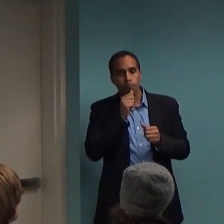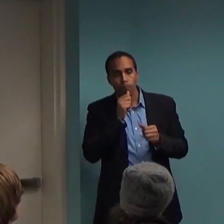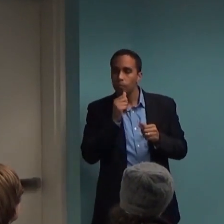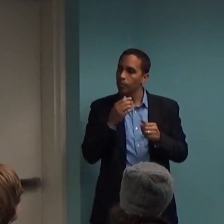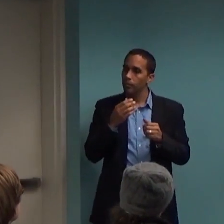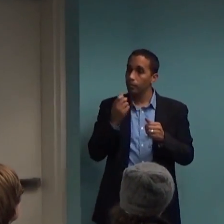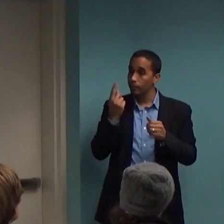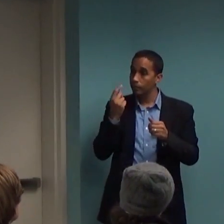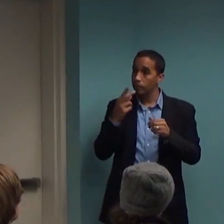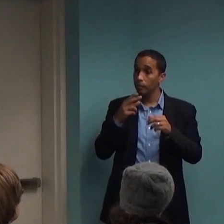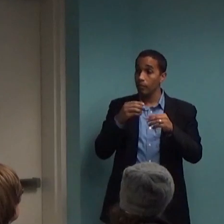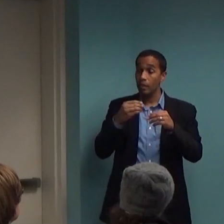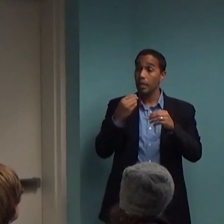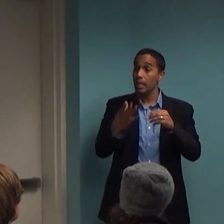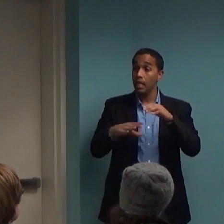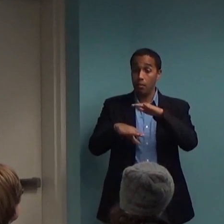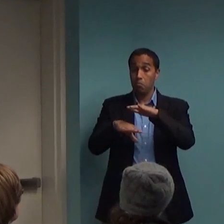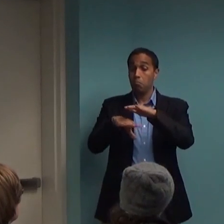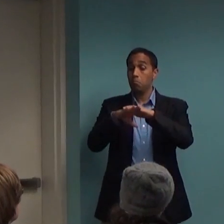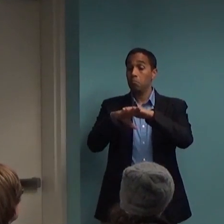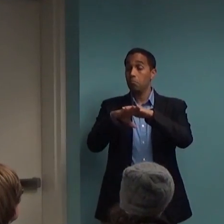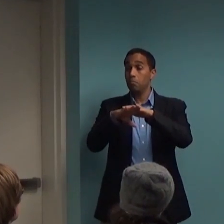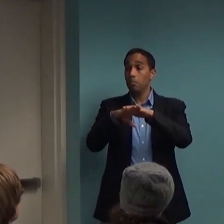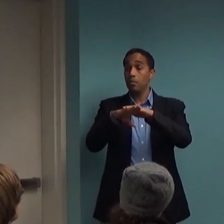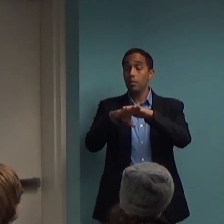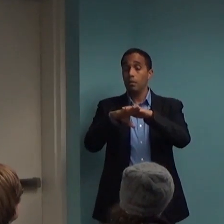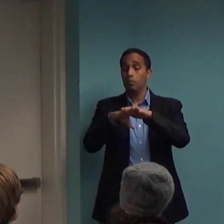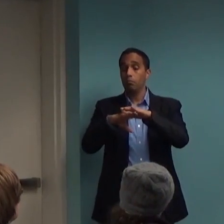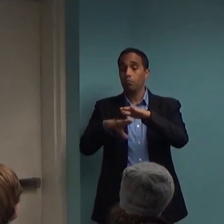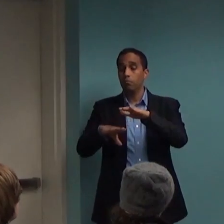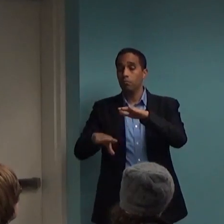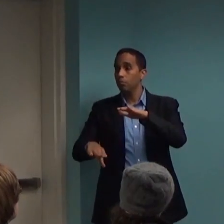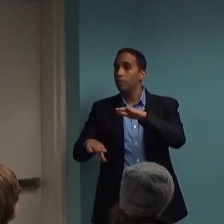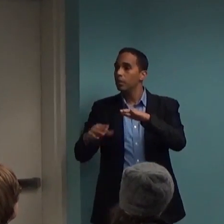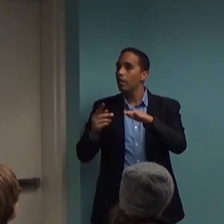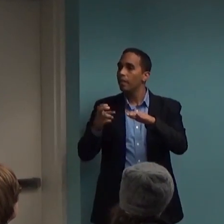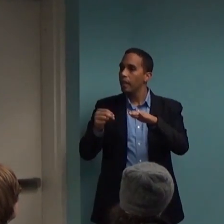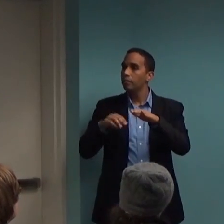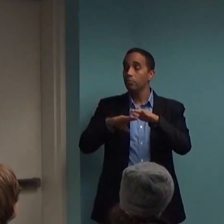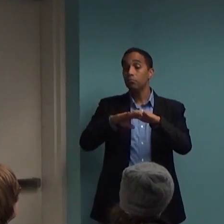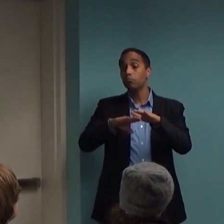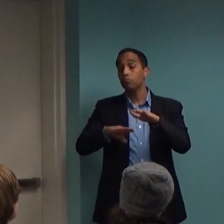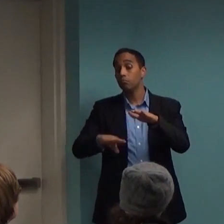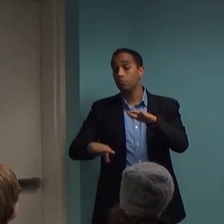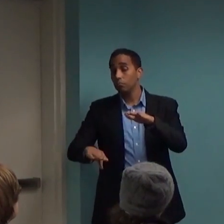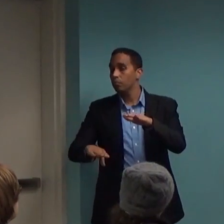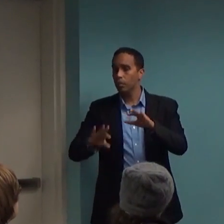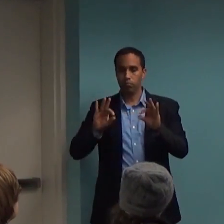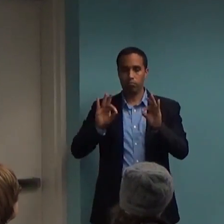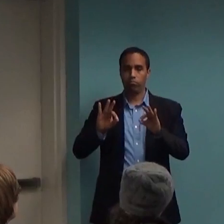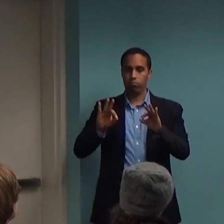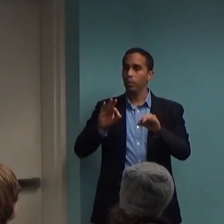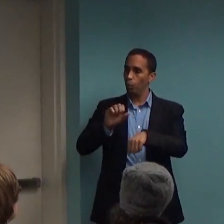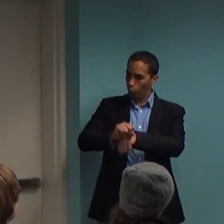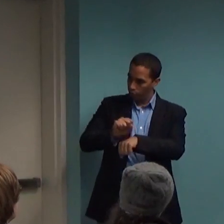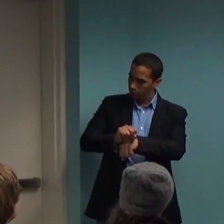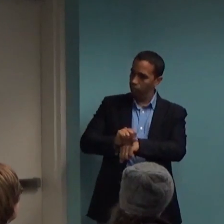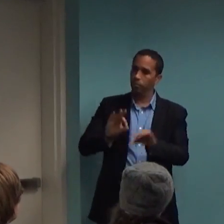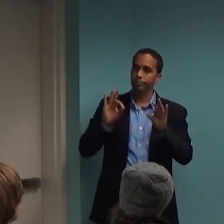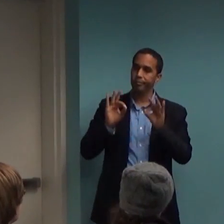to taper you down to what they would consider the minimum effective dose. So in good psychiatry practice, that's how it's done. So you want to